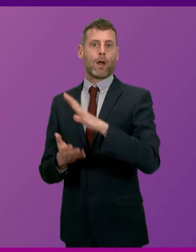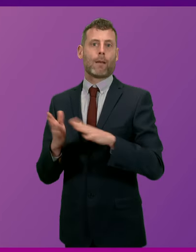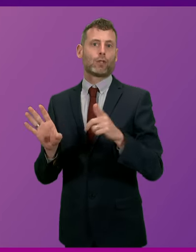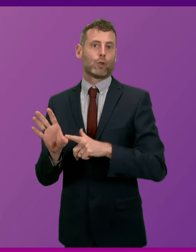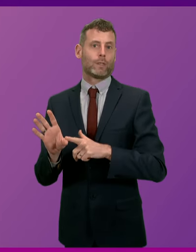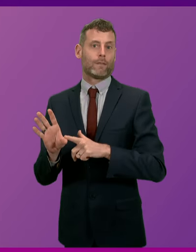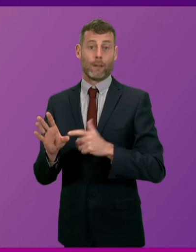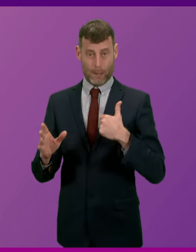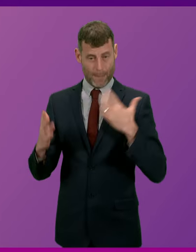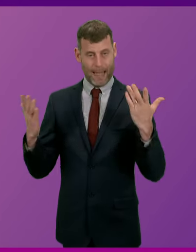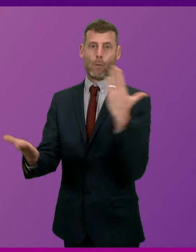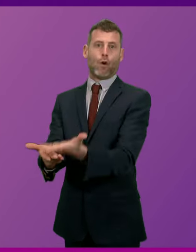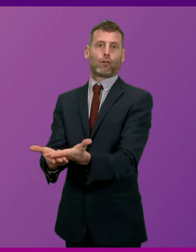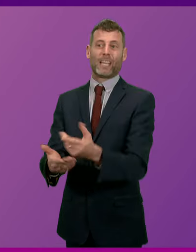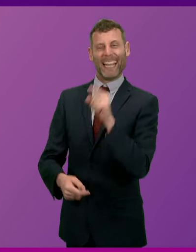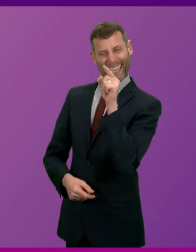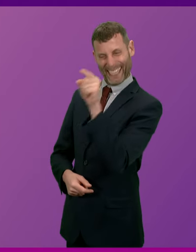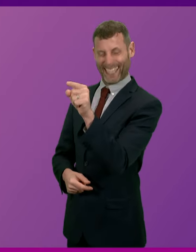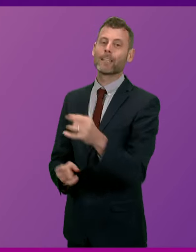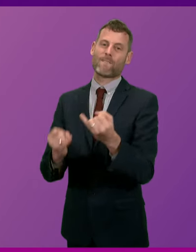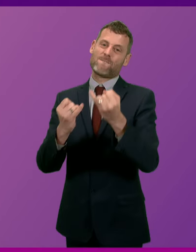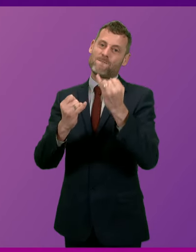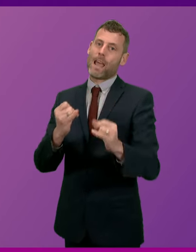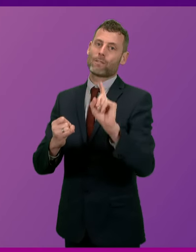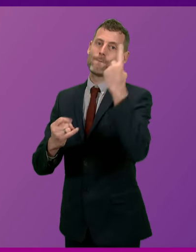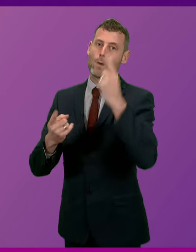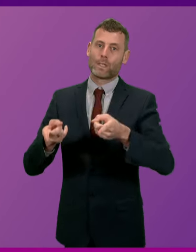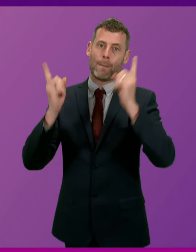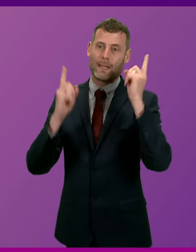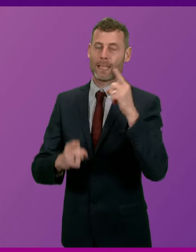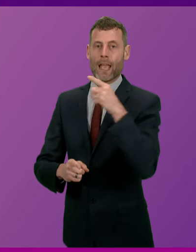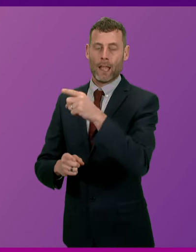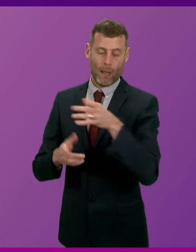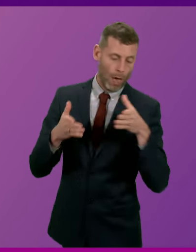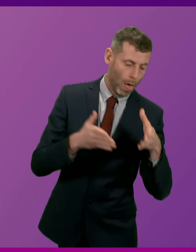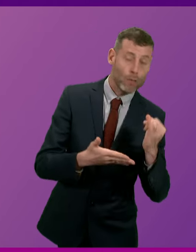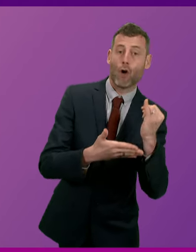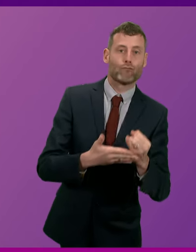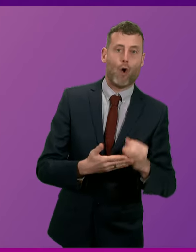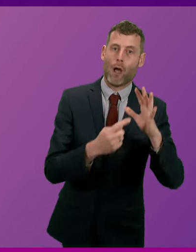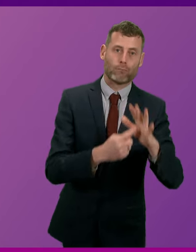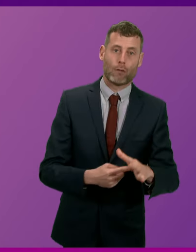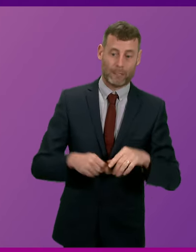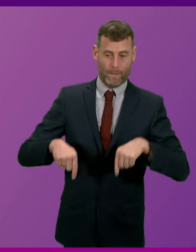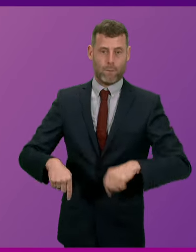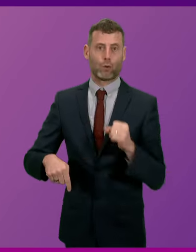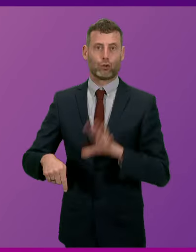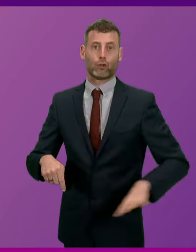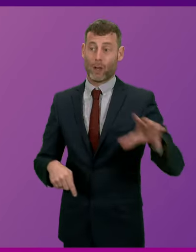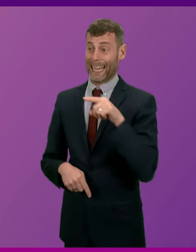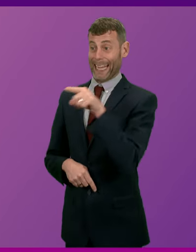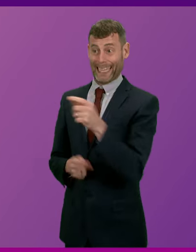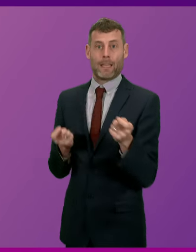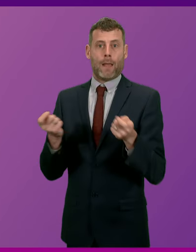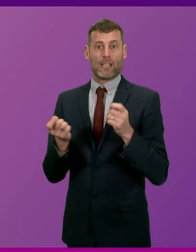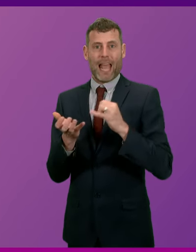He is a failed first minister. He has focused on the wrong priorities for Scotland. He has governed in the SNP's